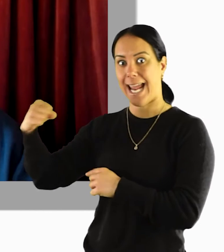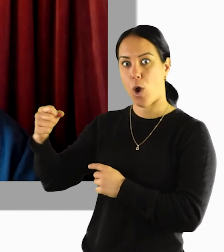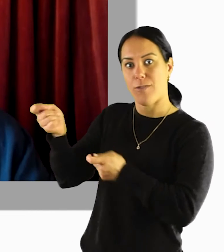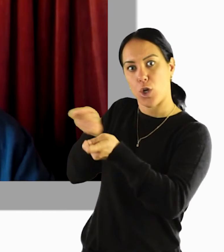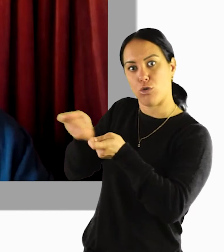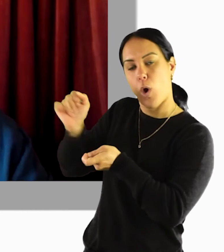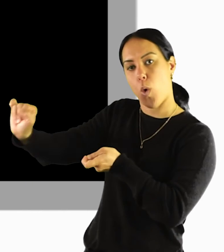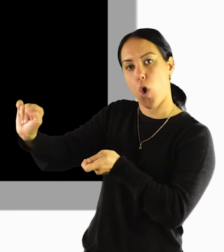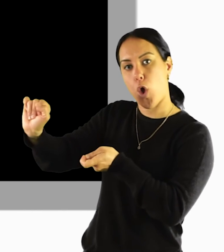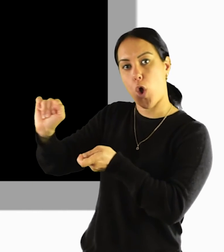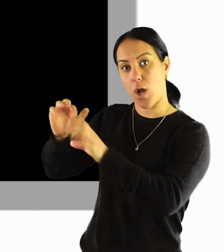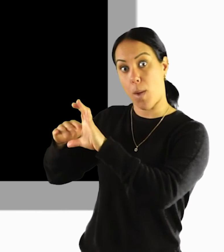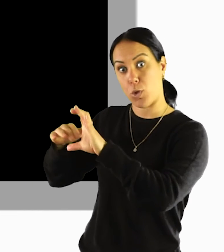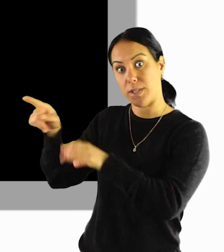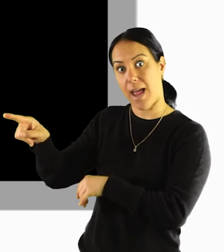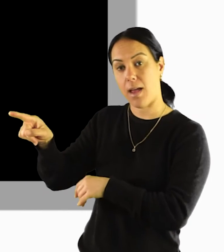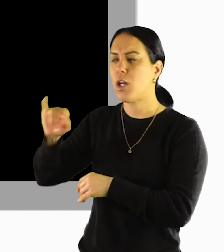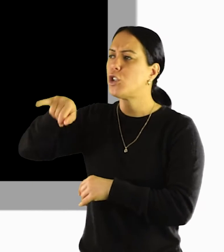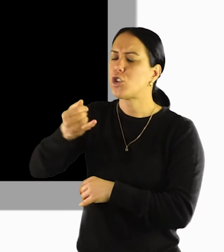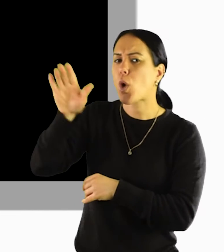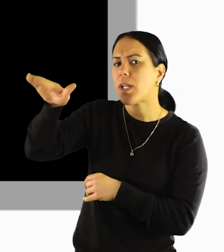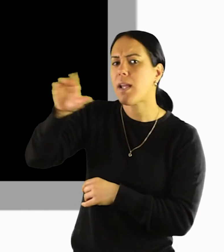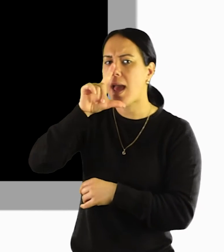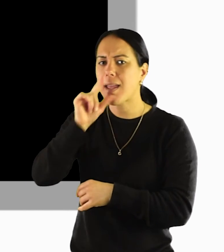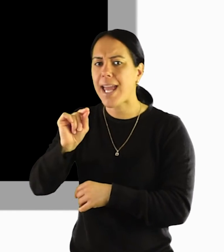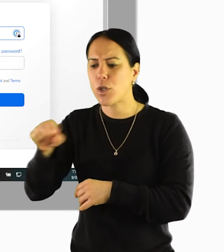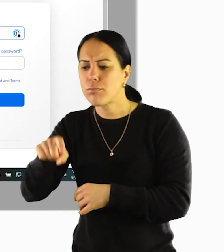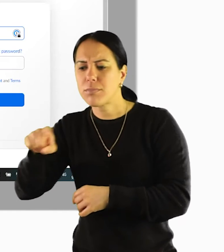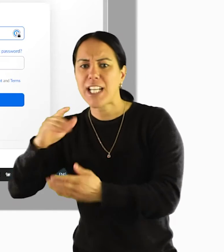and drive that. Jodie, would you go to the share screen button and share your screen?